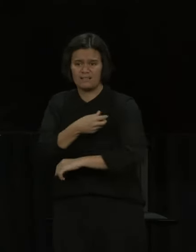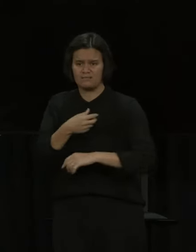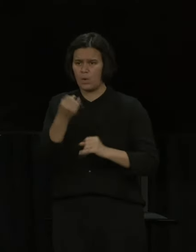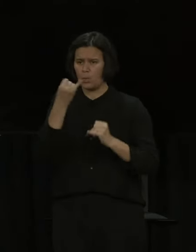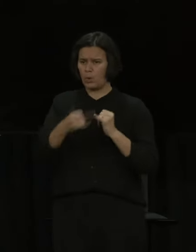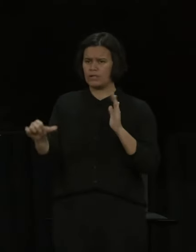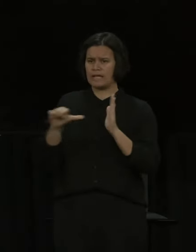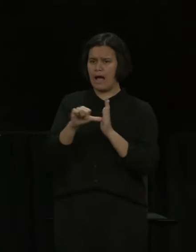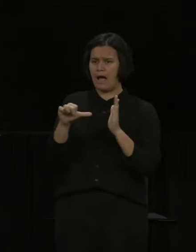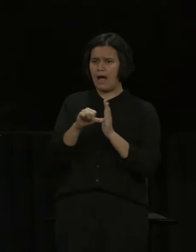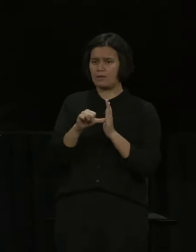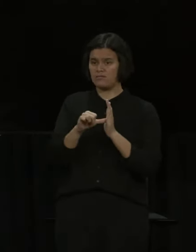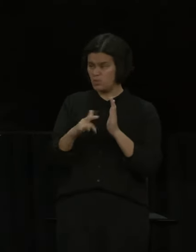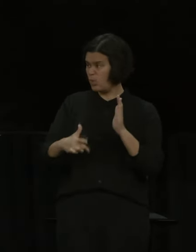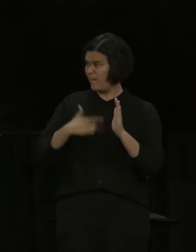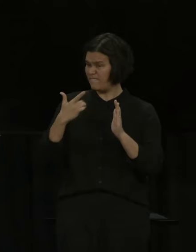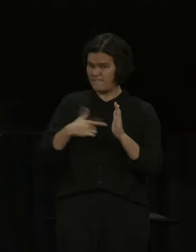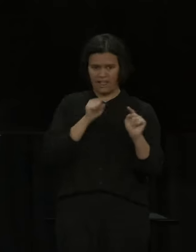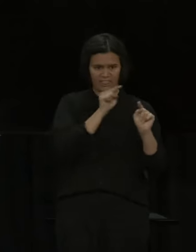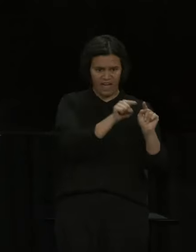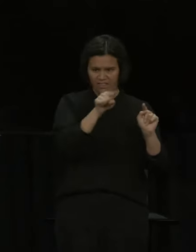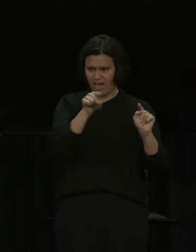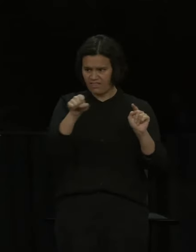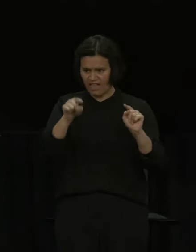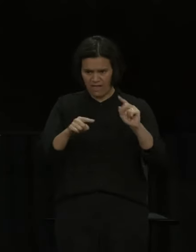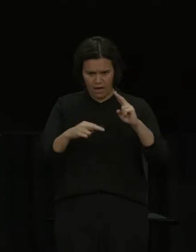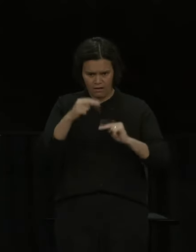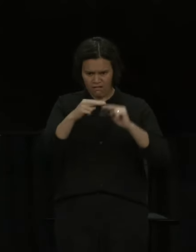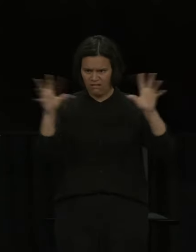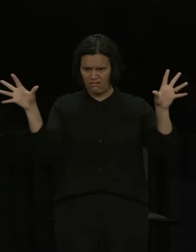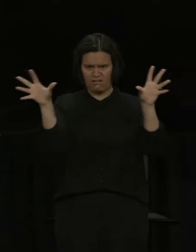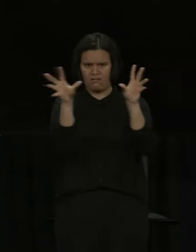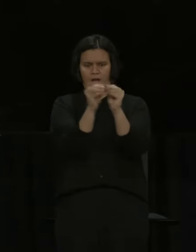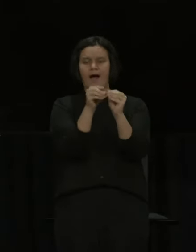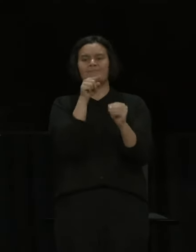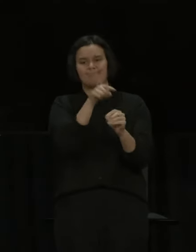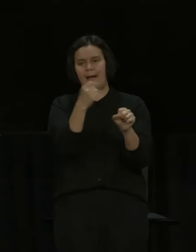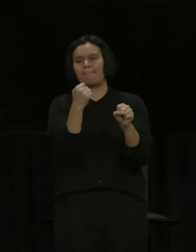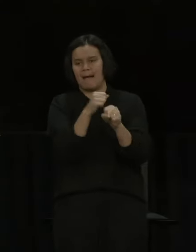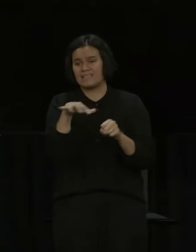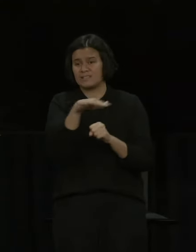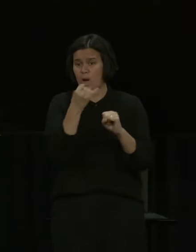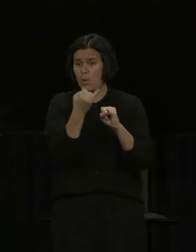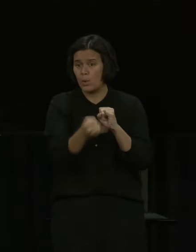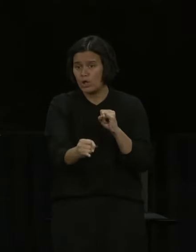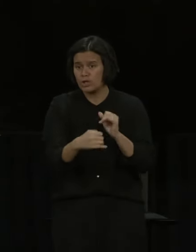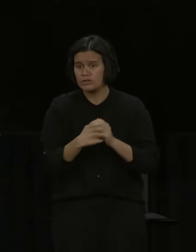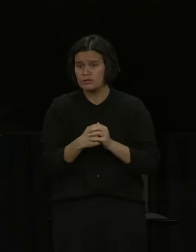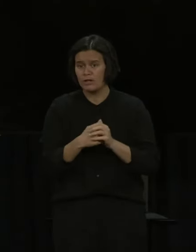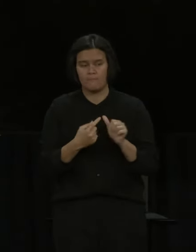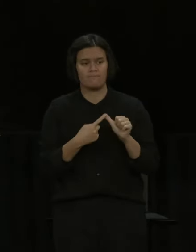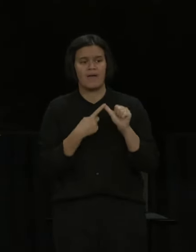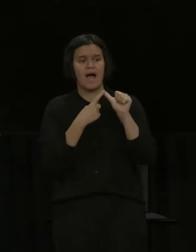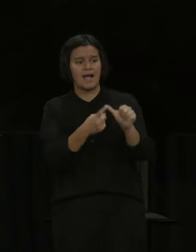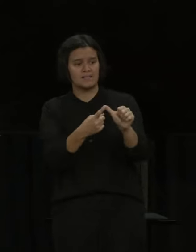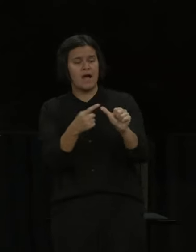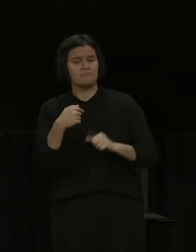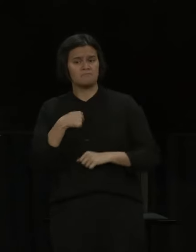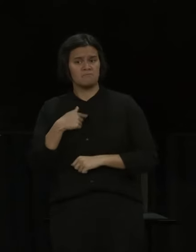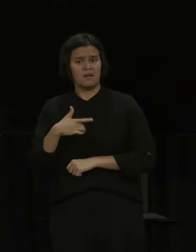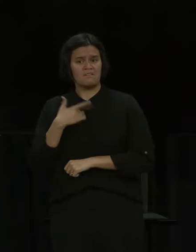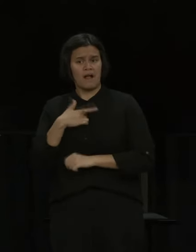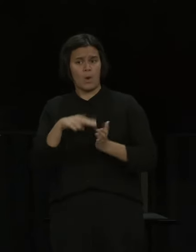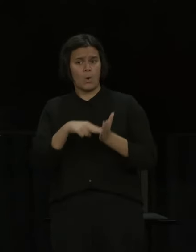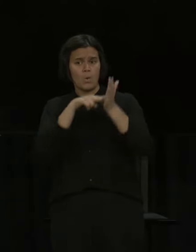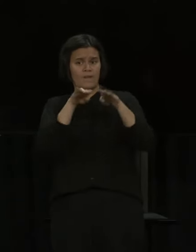position that Northland's in now? I don't think lack of access to the vaccine has been a problem in recent months. In fact vaccine has been widely